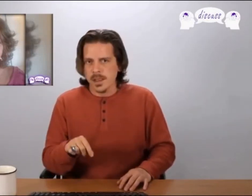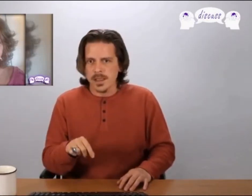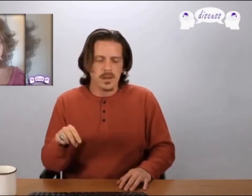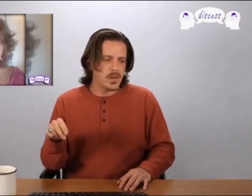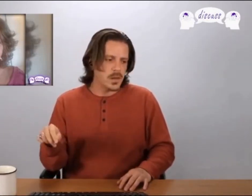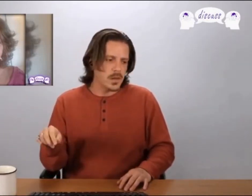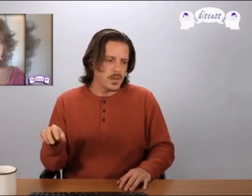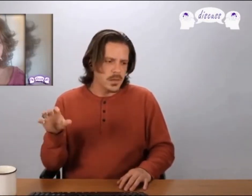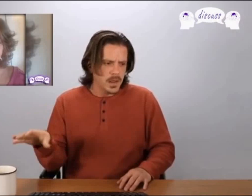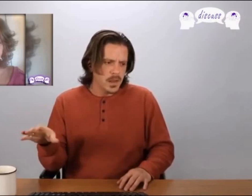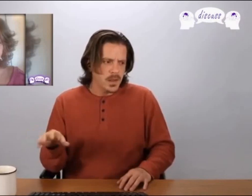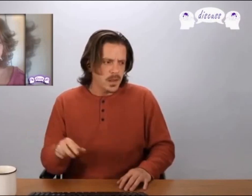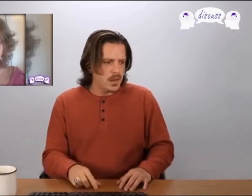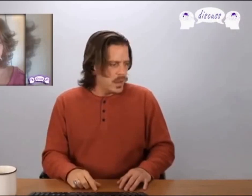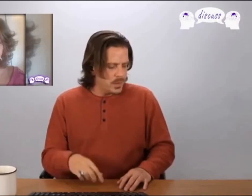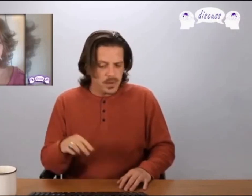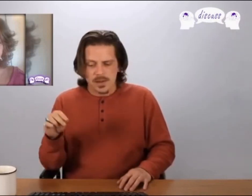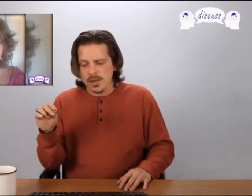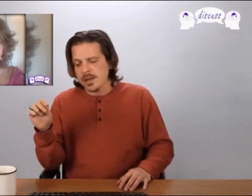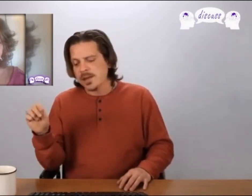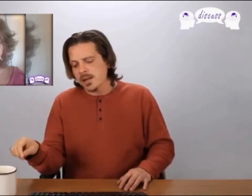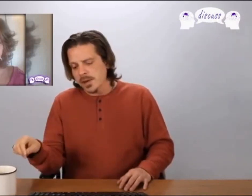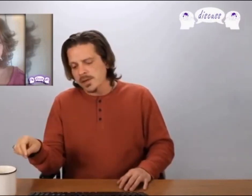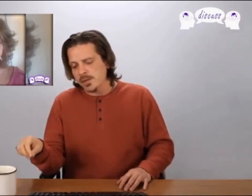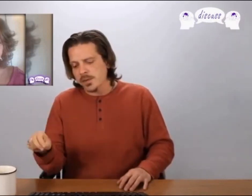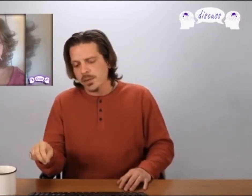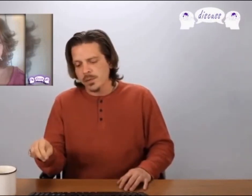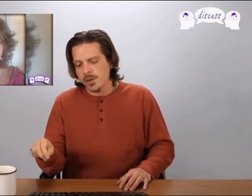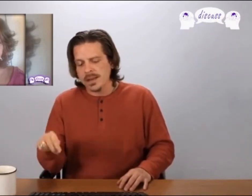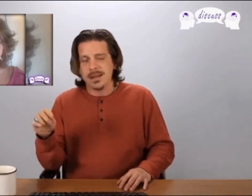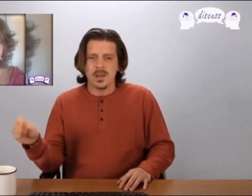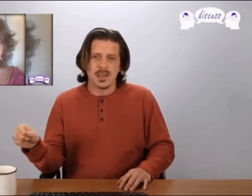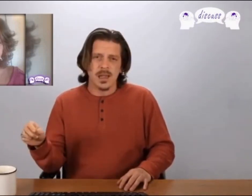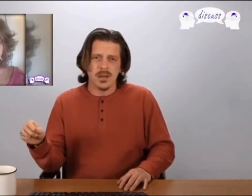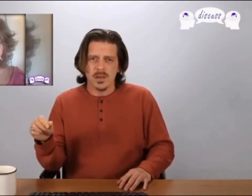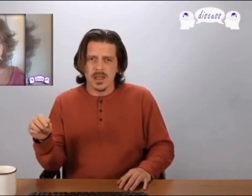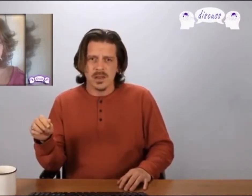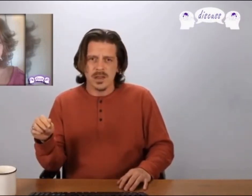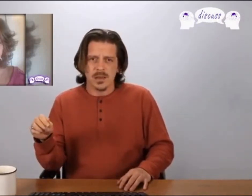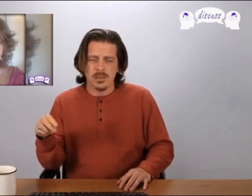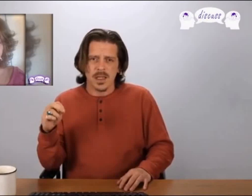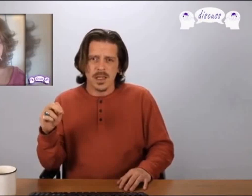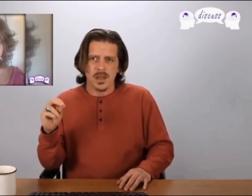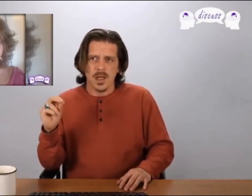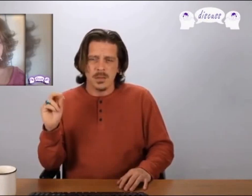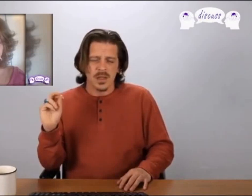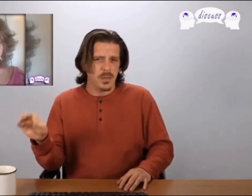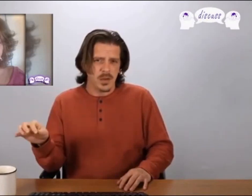so all random is pretty serious that arrest was for warrant in Douglas County it was actually done by I believe Parker